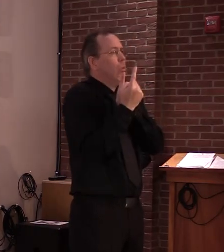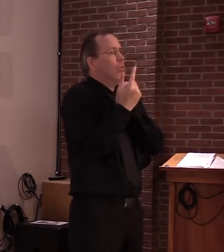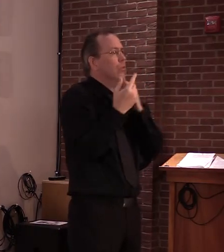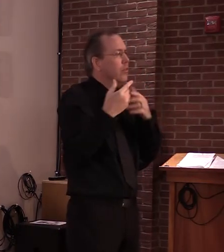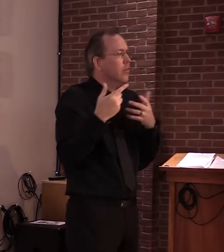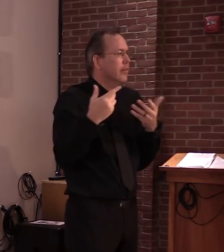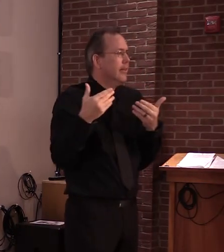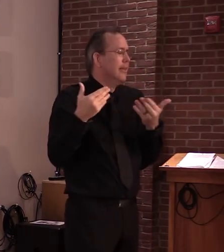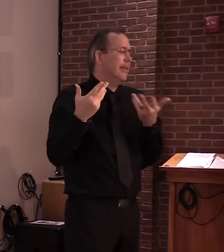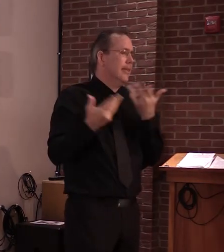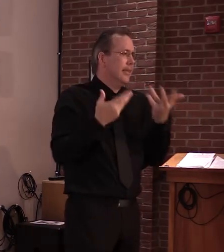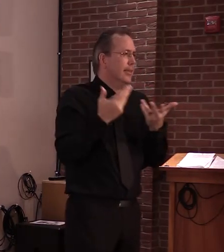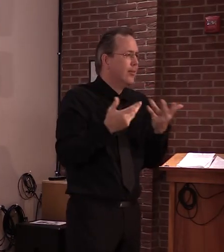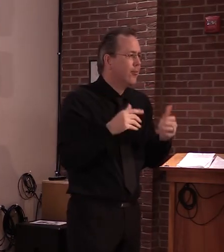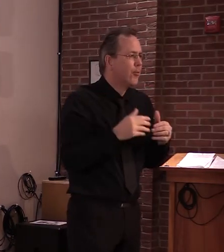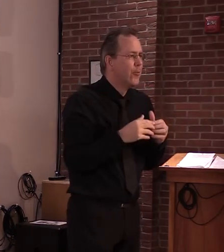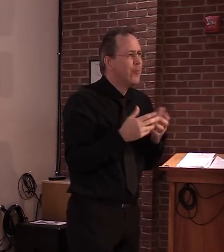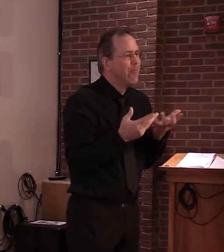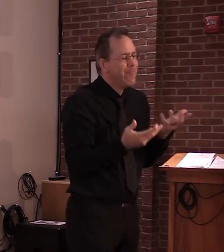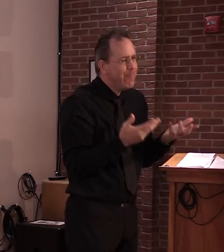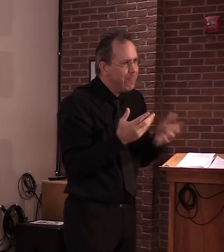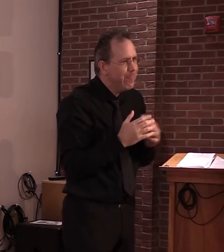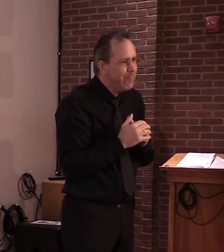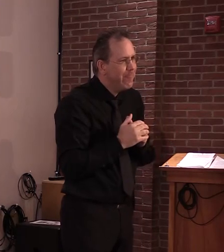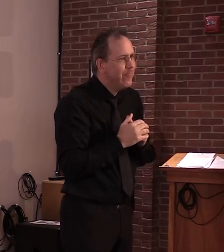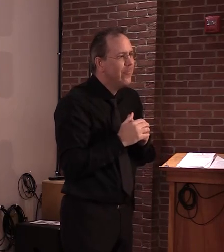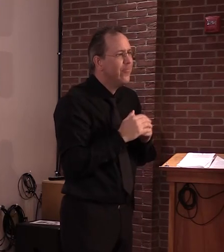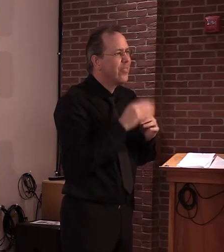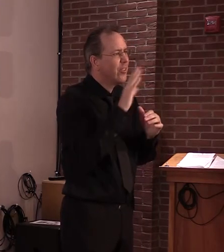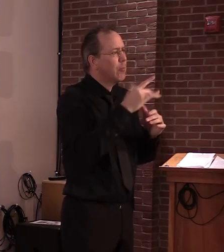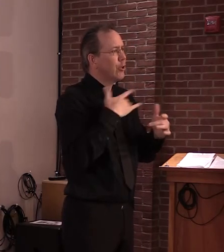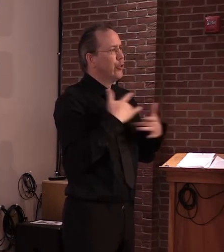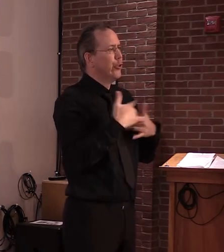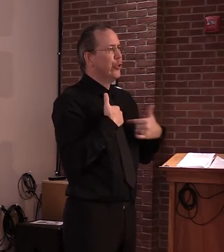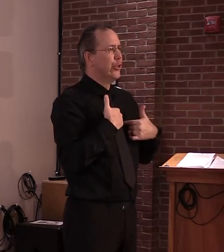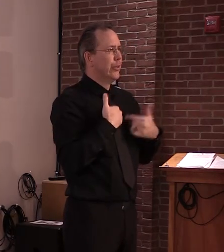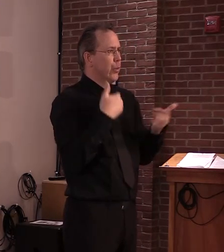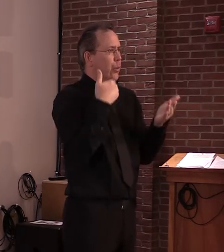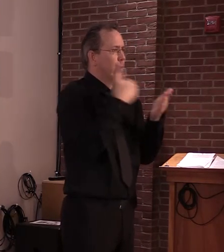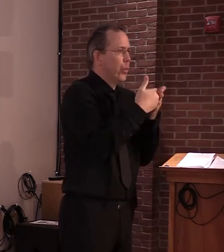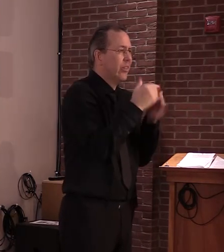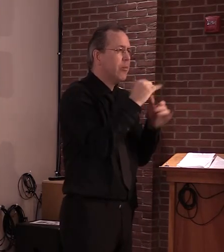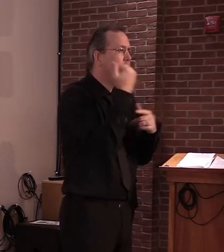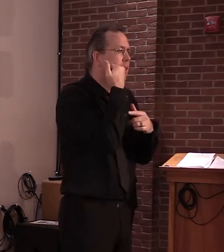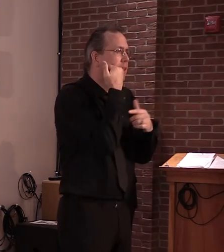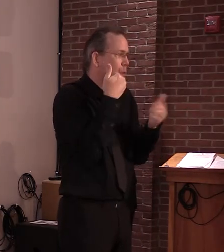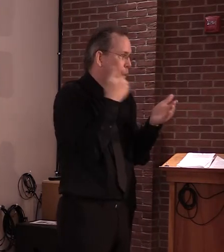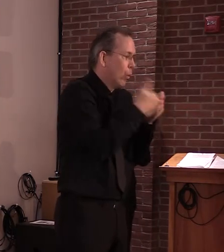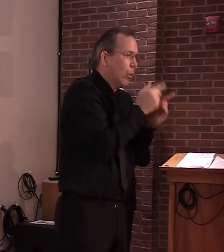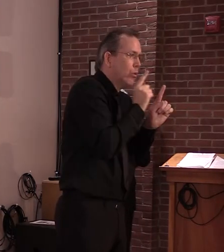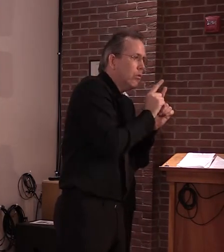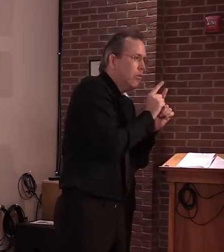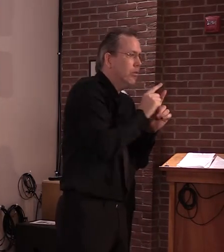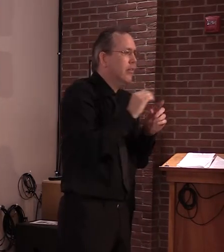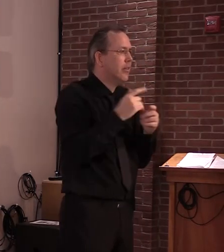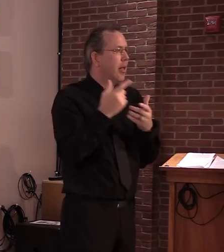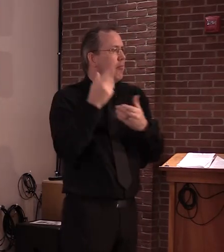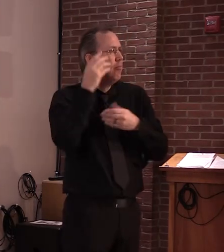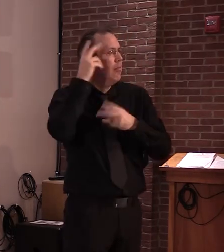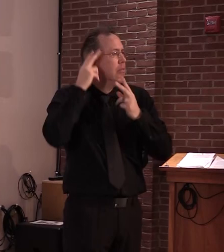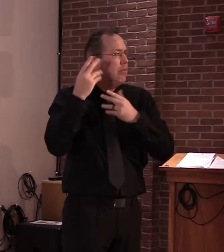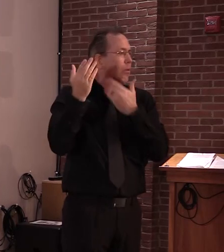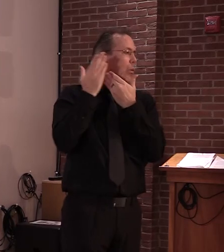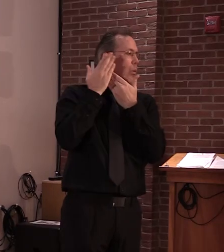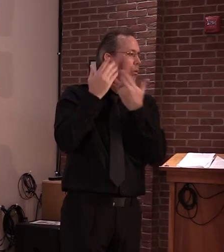direct contact. So that is a concern to us. So that's why they haven't been opened up thus far. But